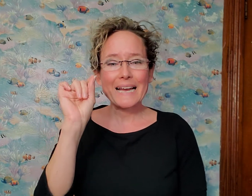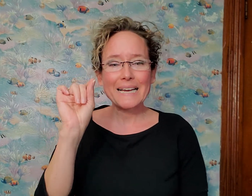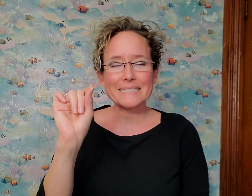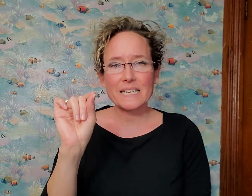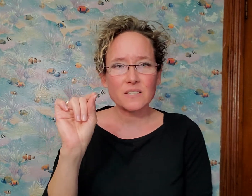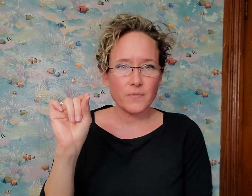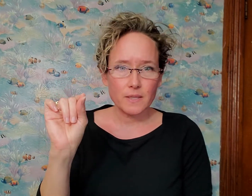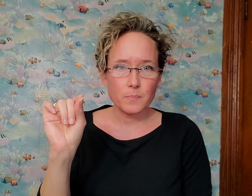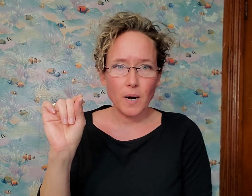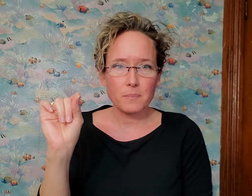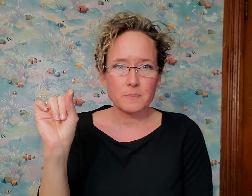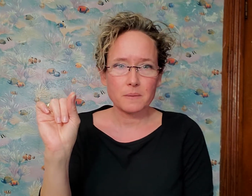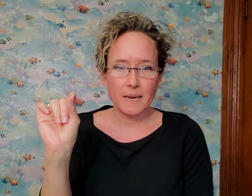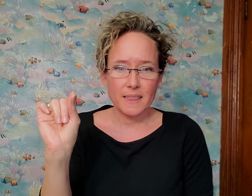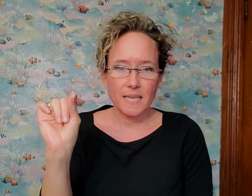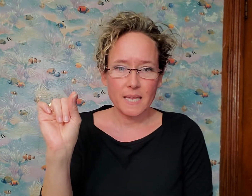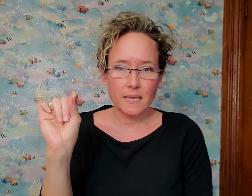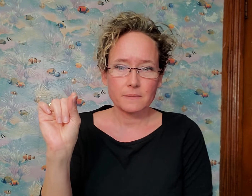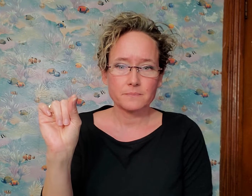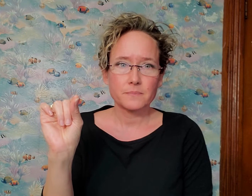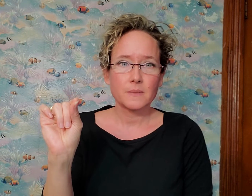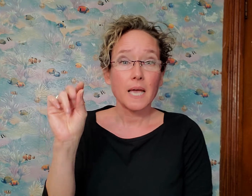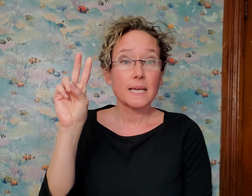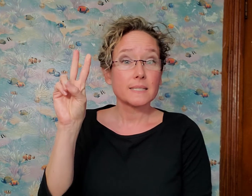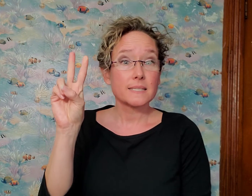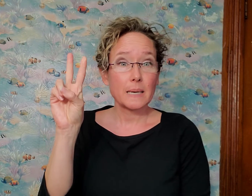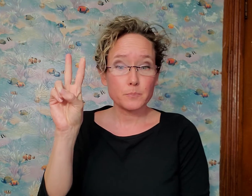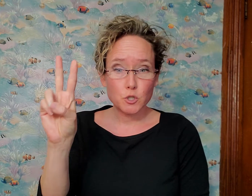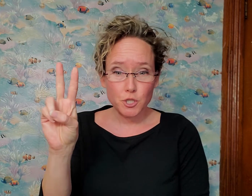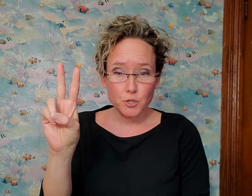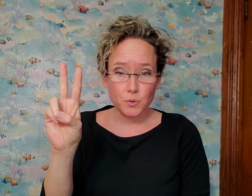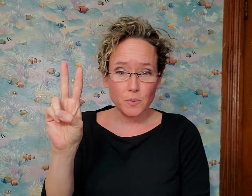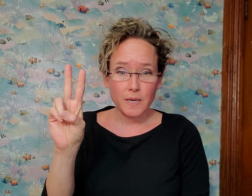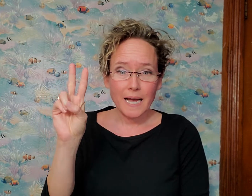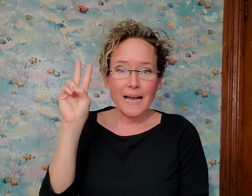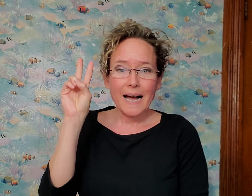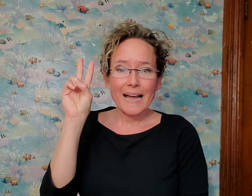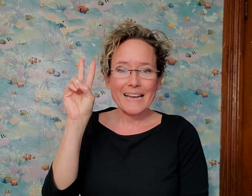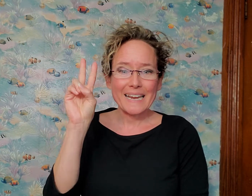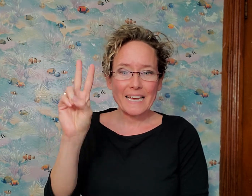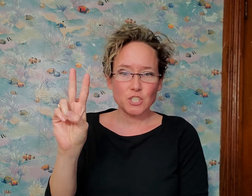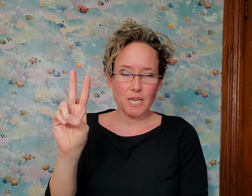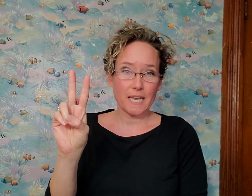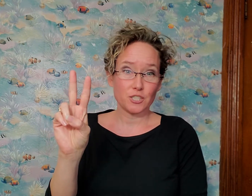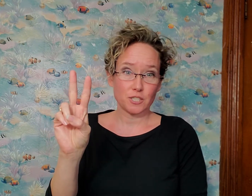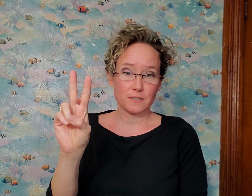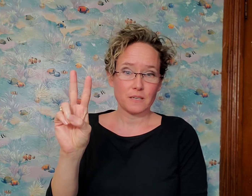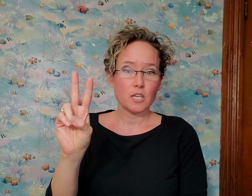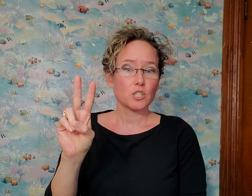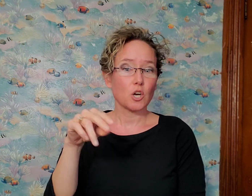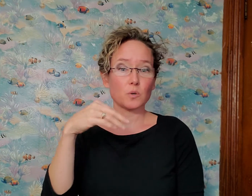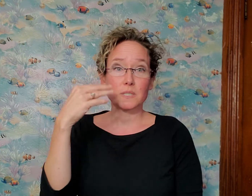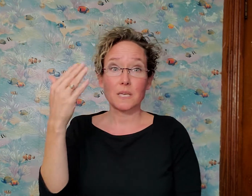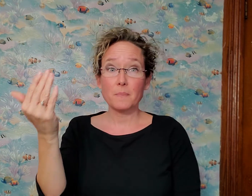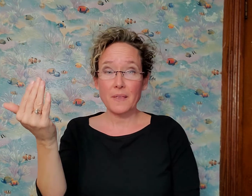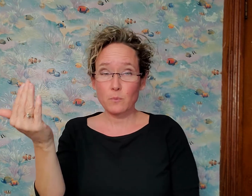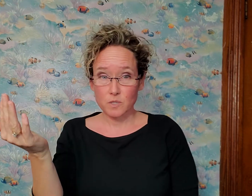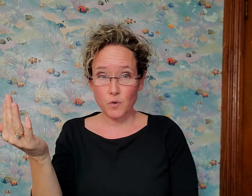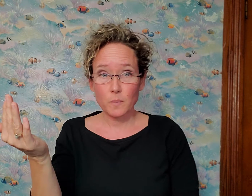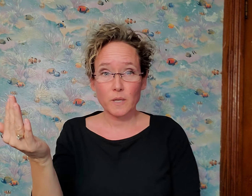identified the problems in my thinking. Step two, I got education. So some of that was formal